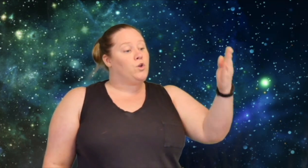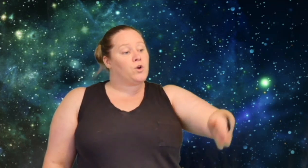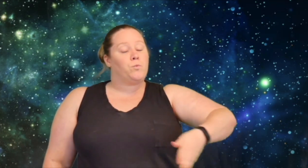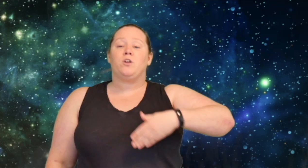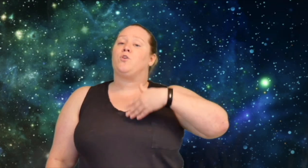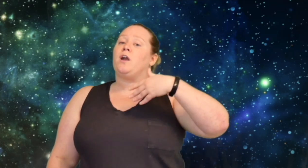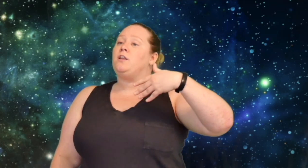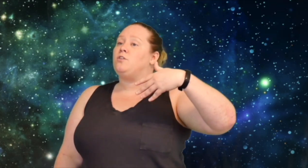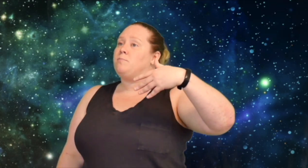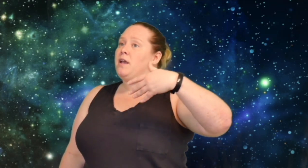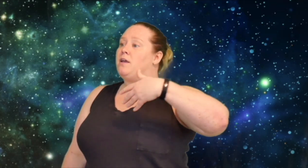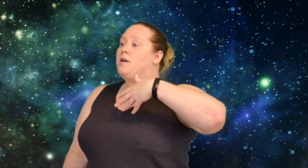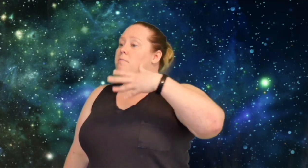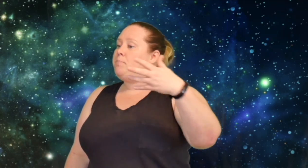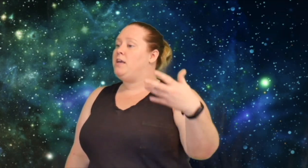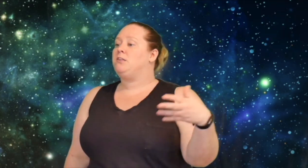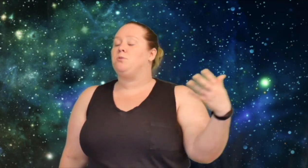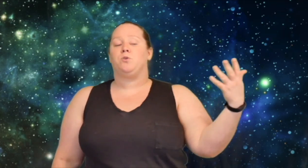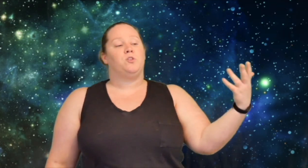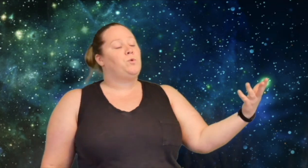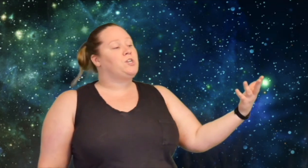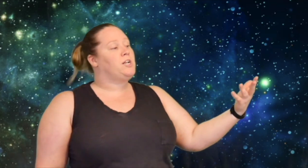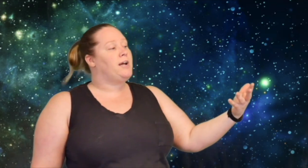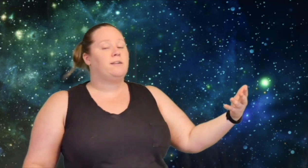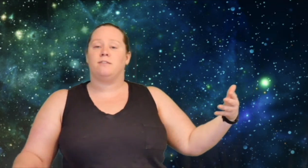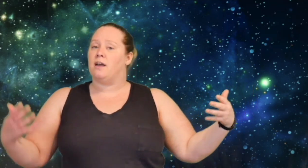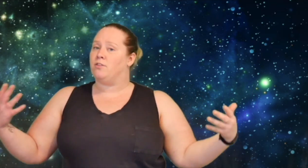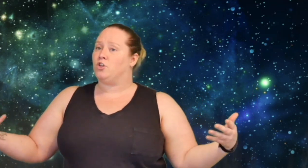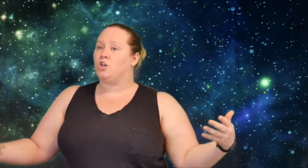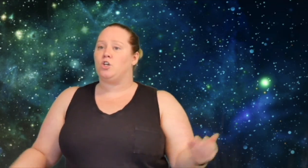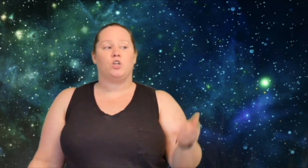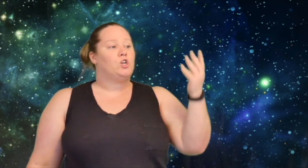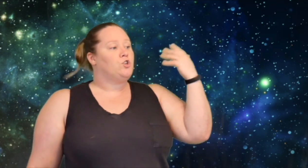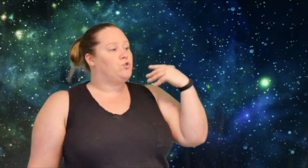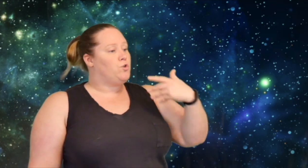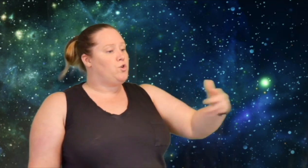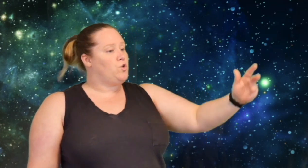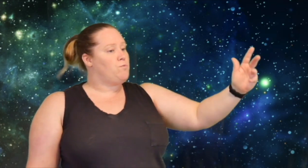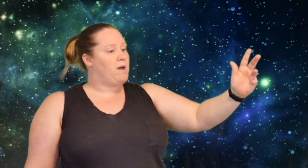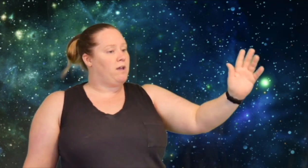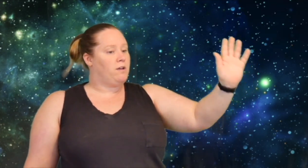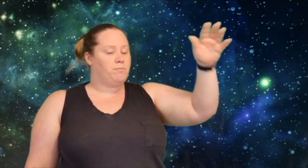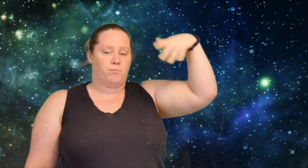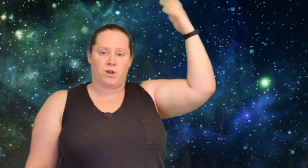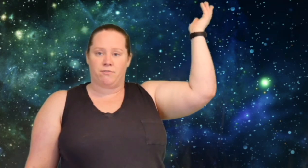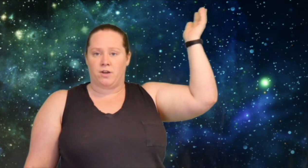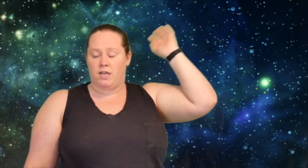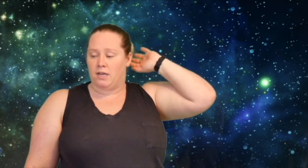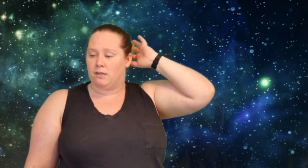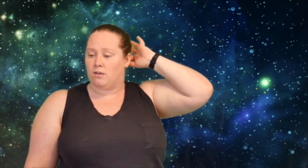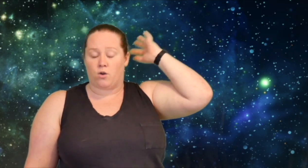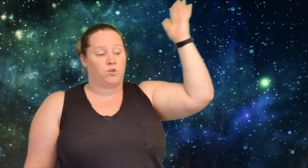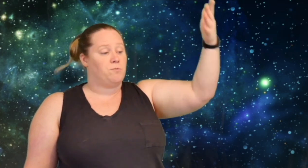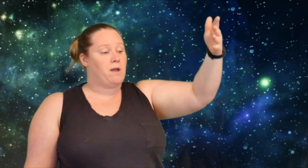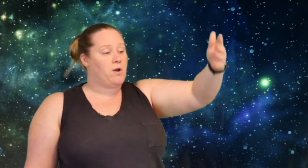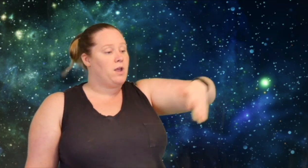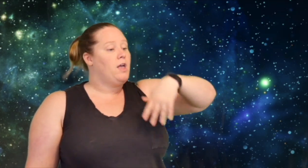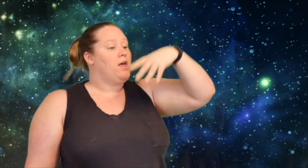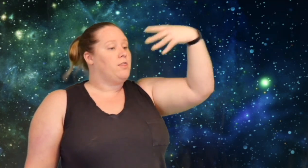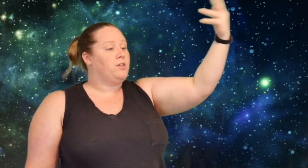you're, we're trying to make peace between the witch clans and the church, so you, my, whatever he is, are going to marry this